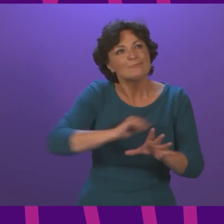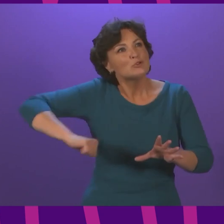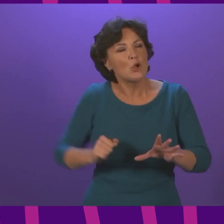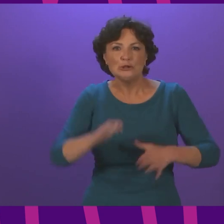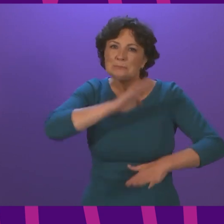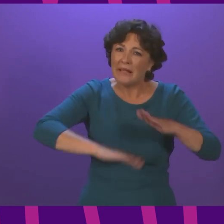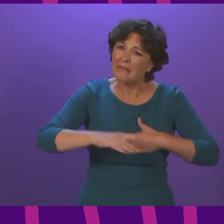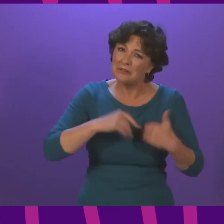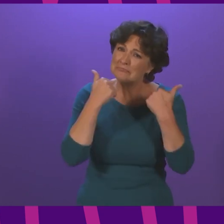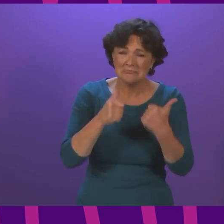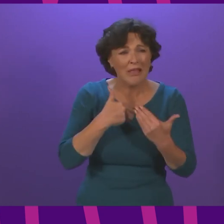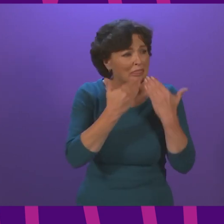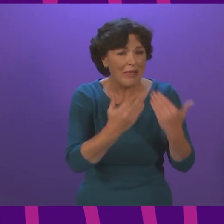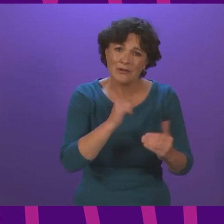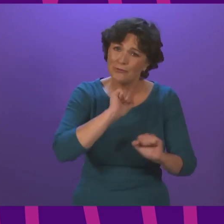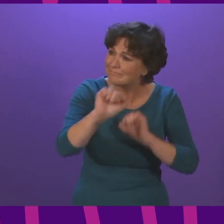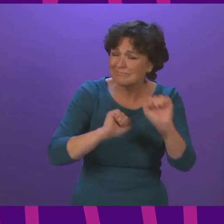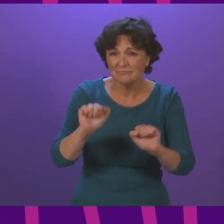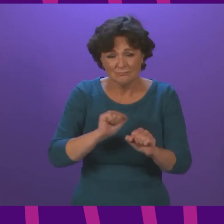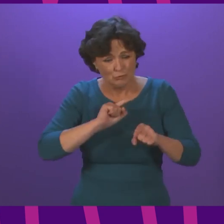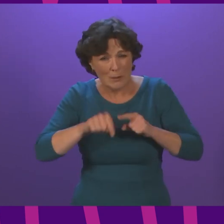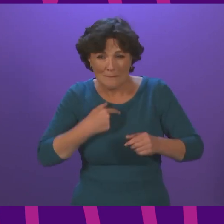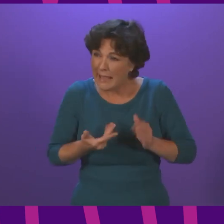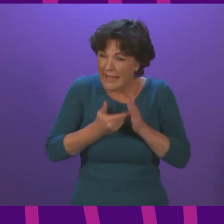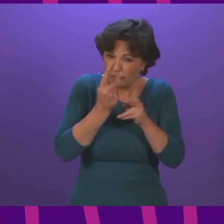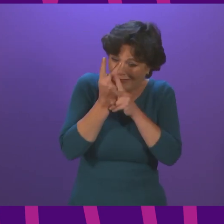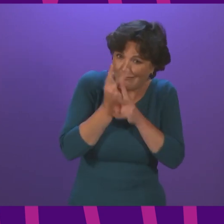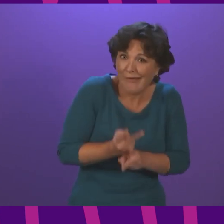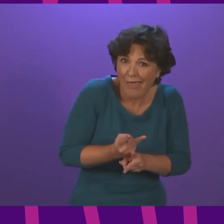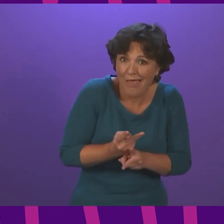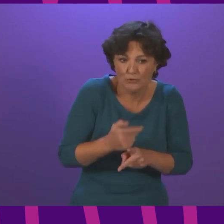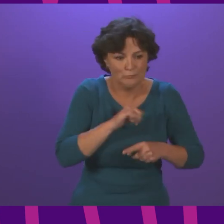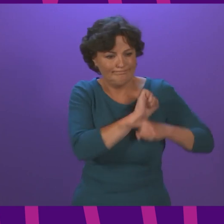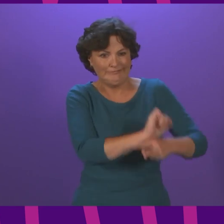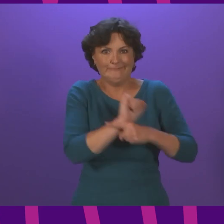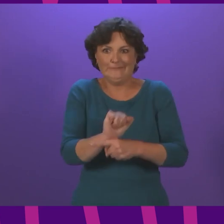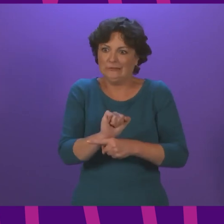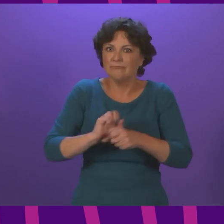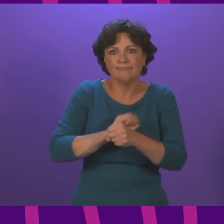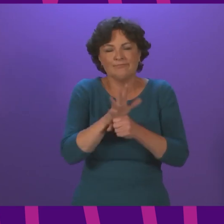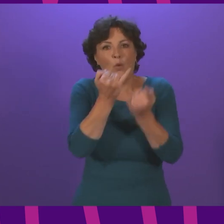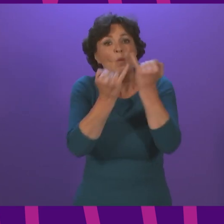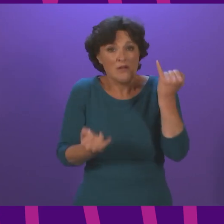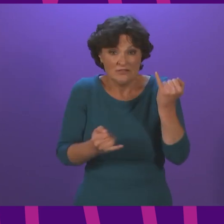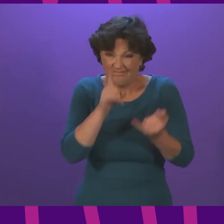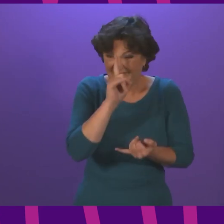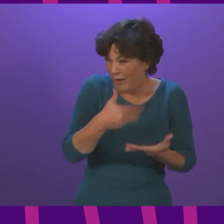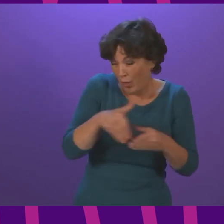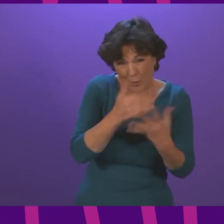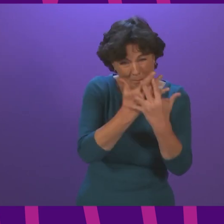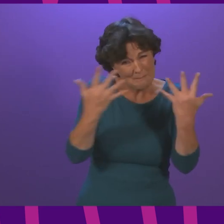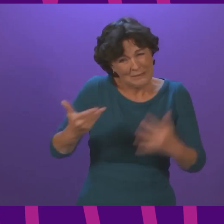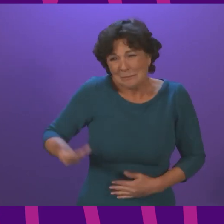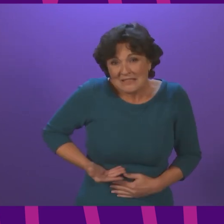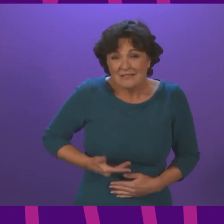taken extra care in recent weeks in an attempt to stop and then reverse the spike in cases. That includes the many businesses